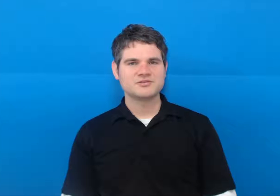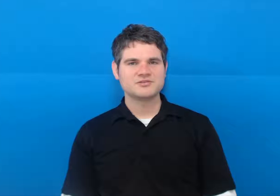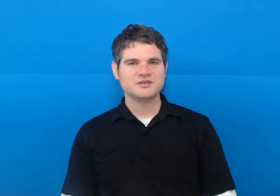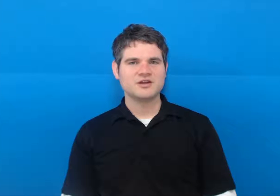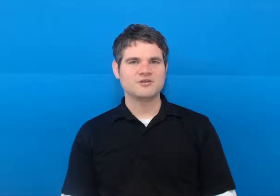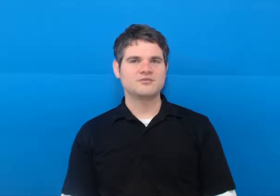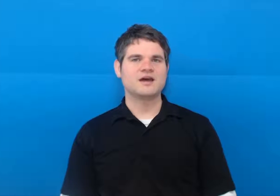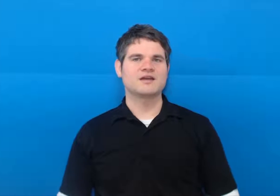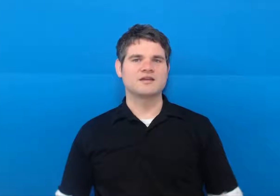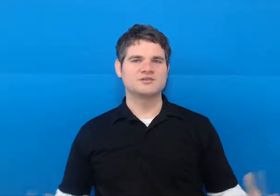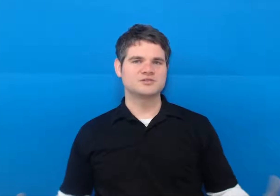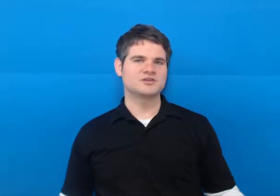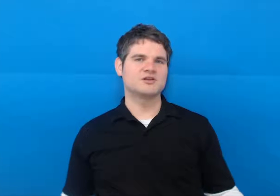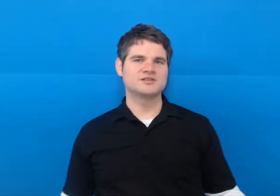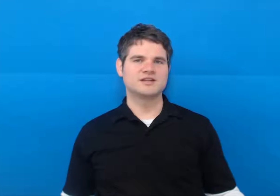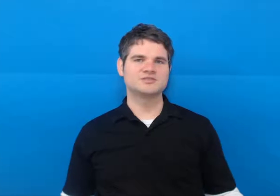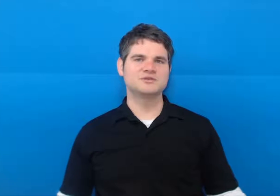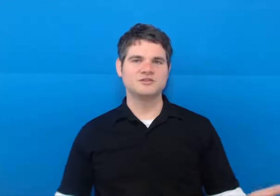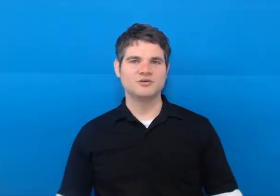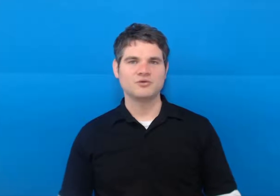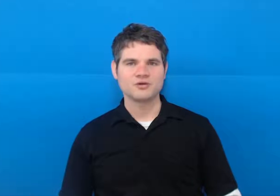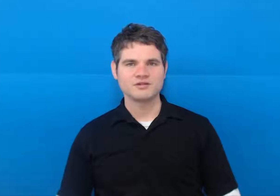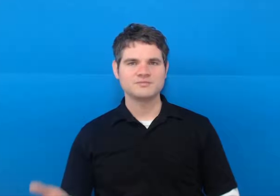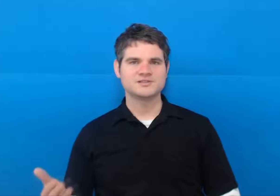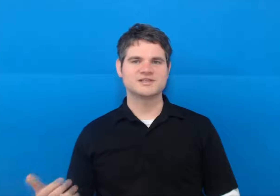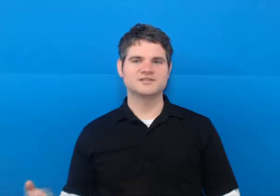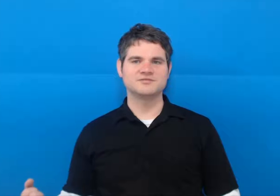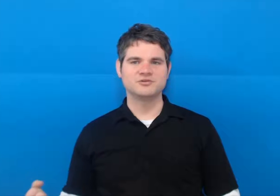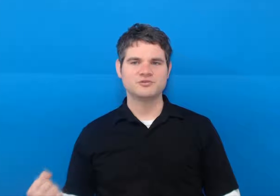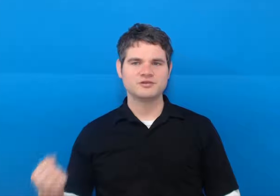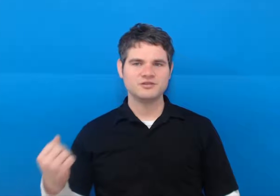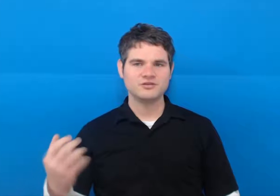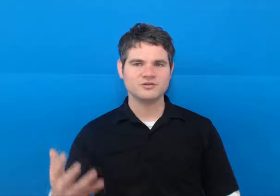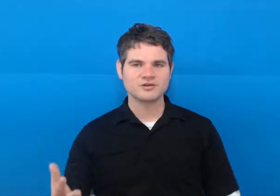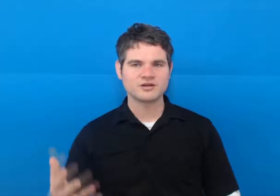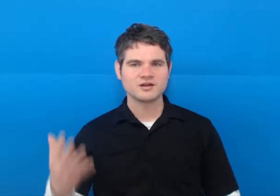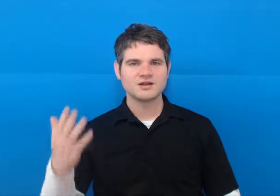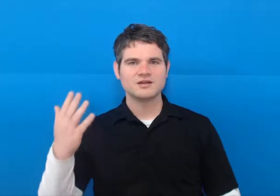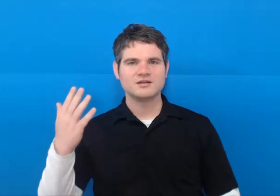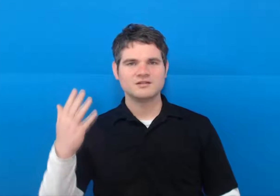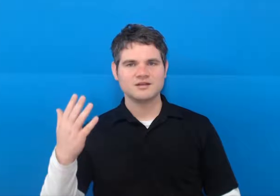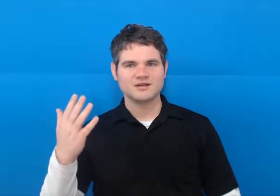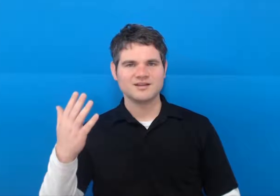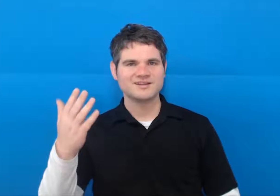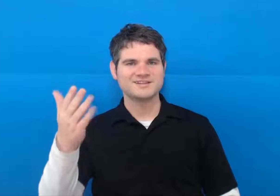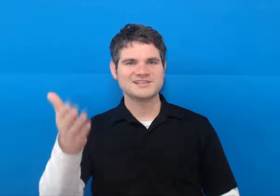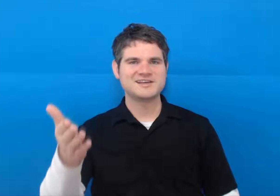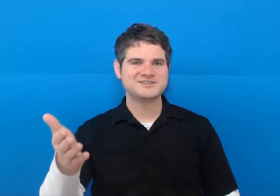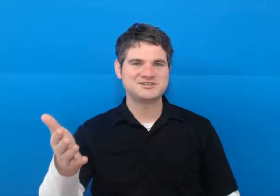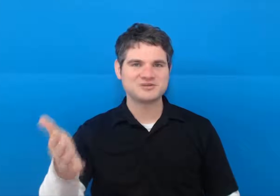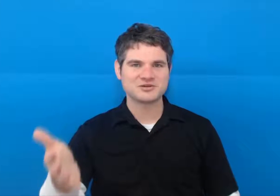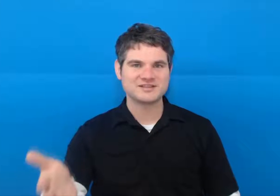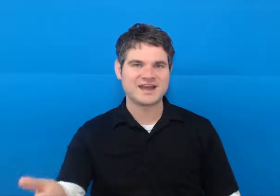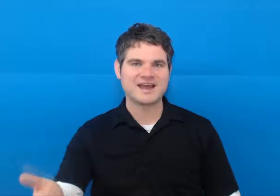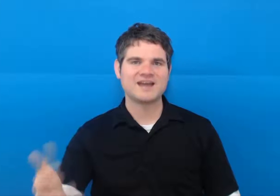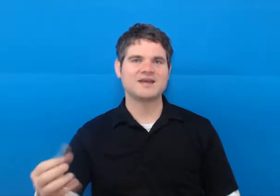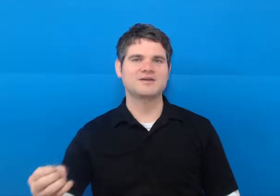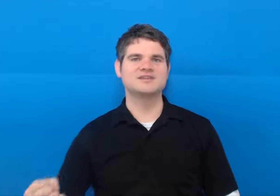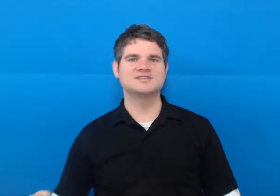you know I can also start a sentence with your the possessive your your hell let's say it's your dad I could